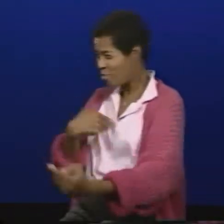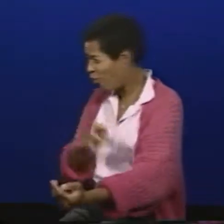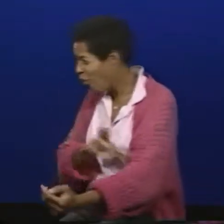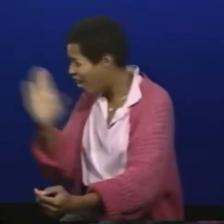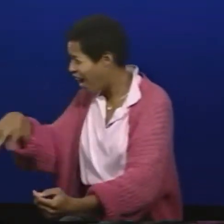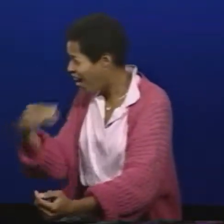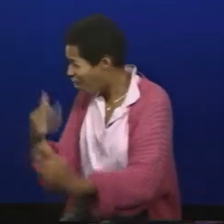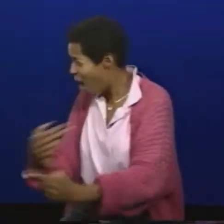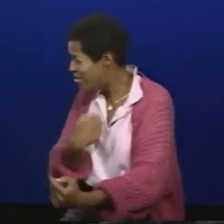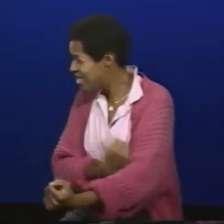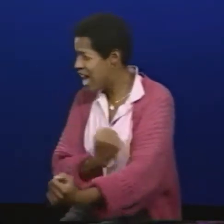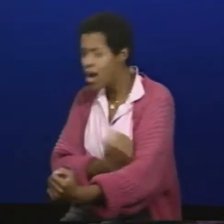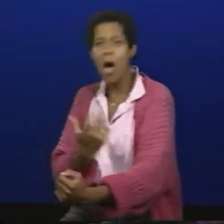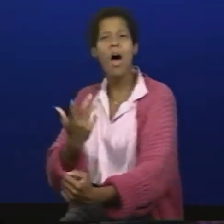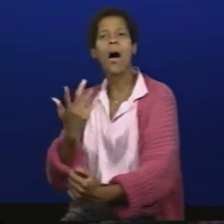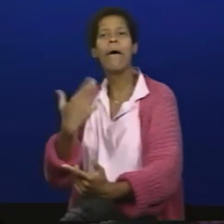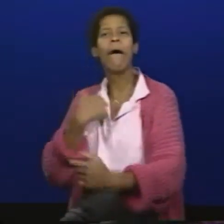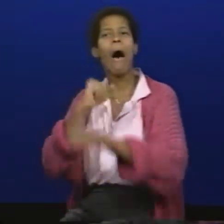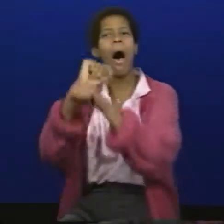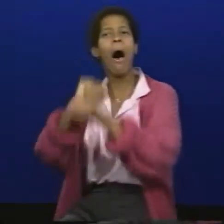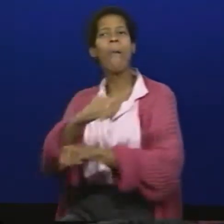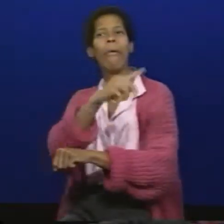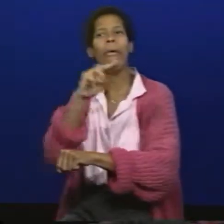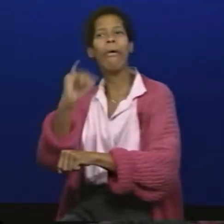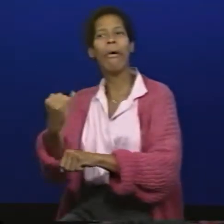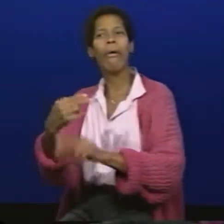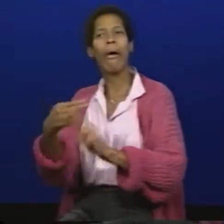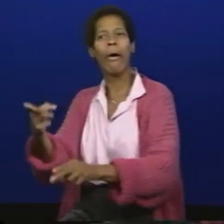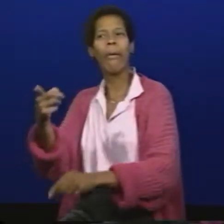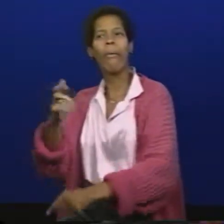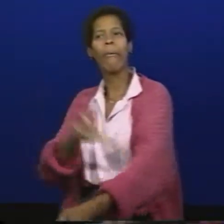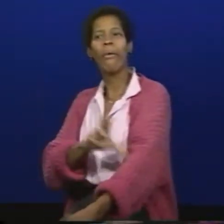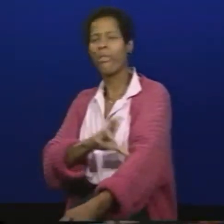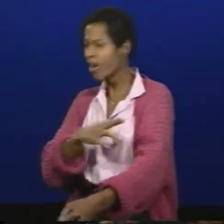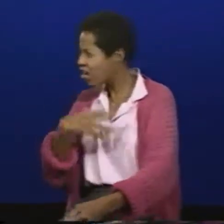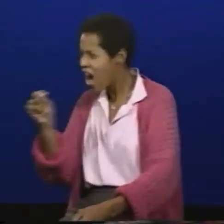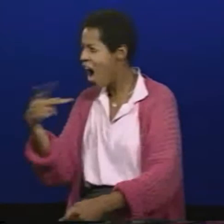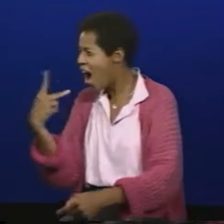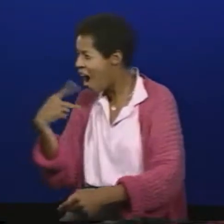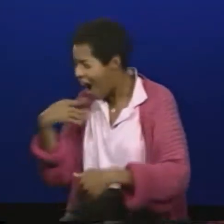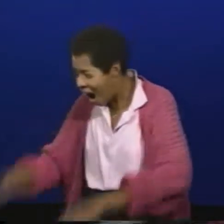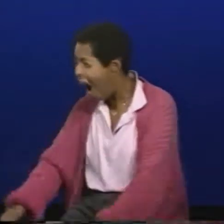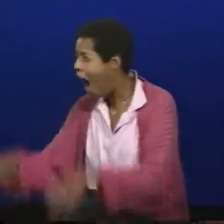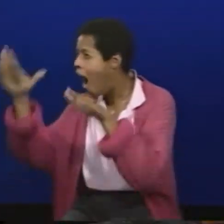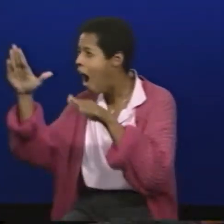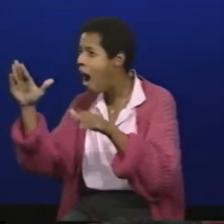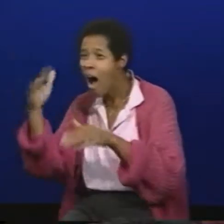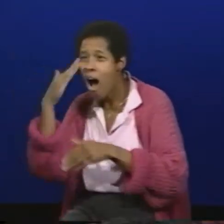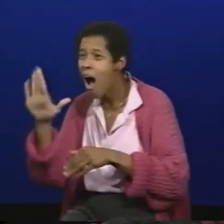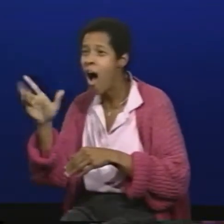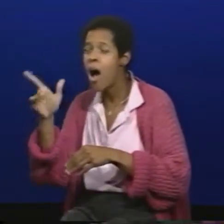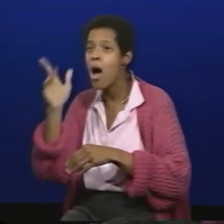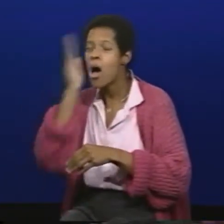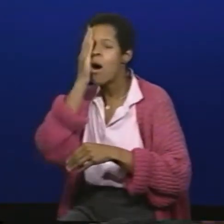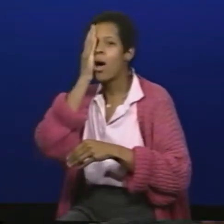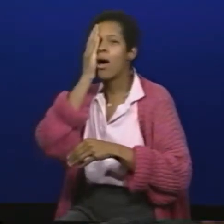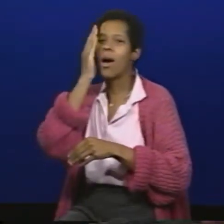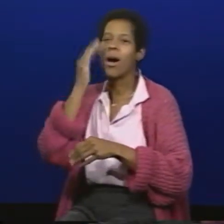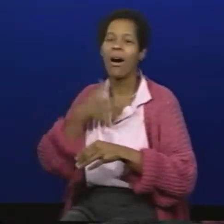I decided to take it at any rate when I ran into my best friend from CSUN and she saw my name sign she said you grew up